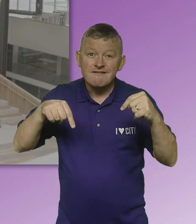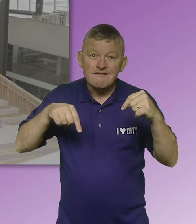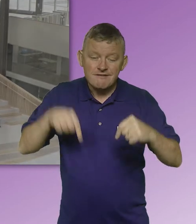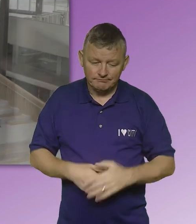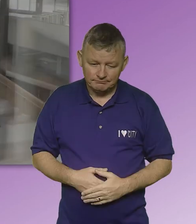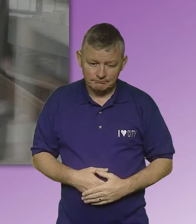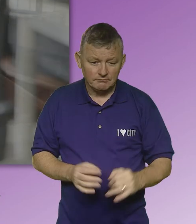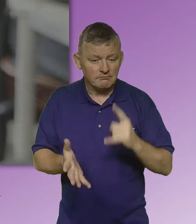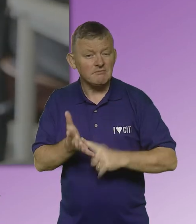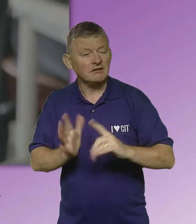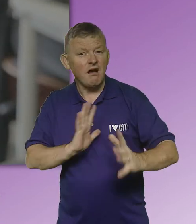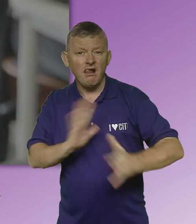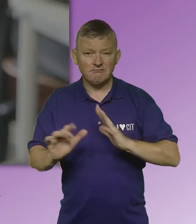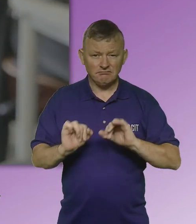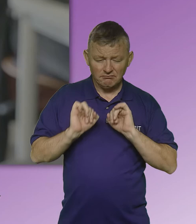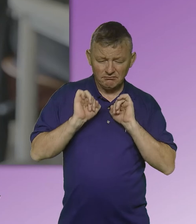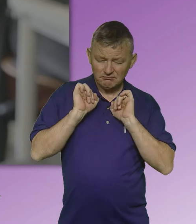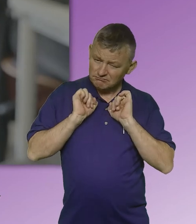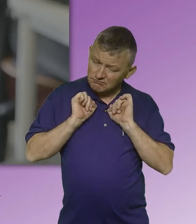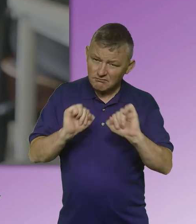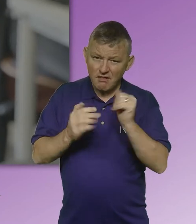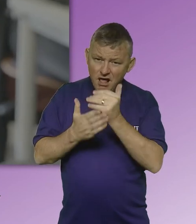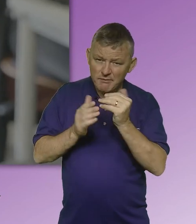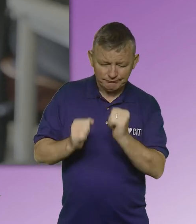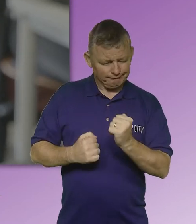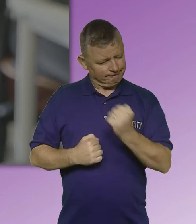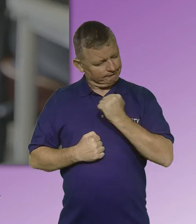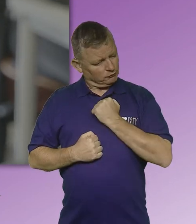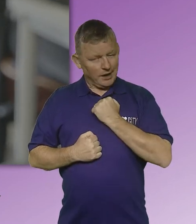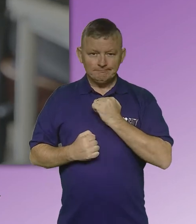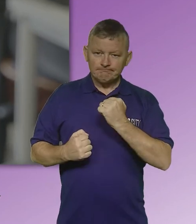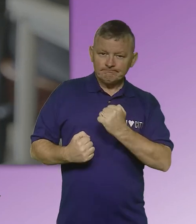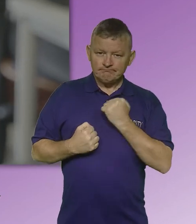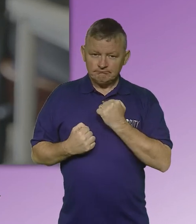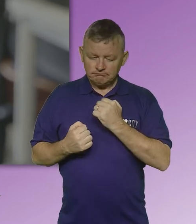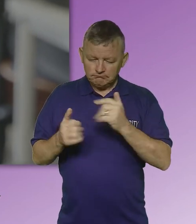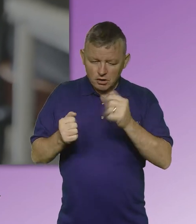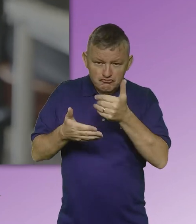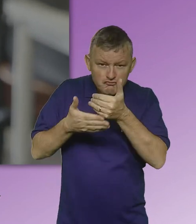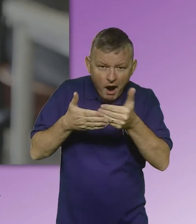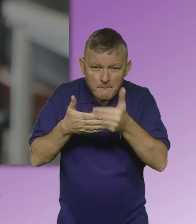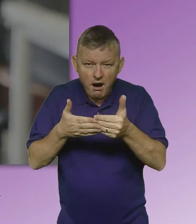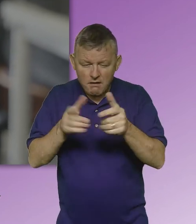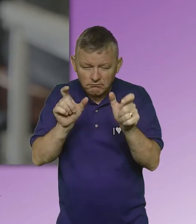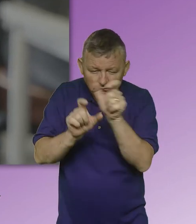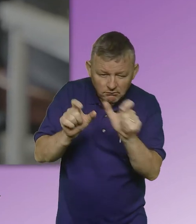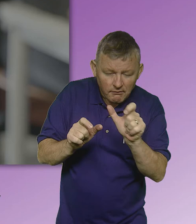and visit. BSL is a language in its own right, with its own grammar, syntax and vocabulary,